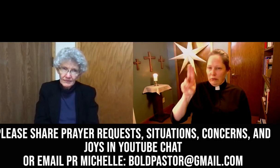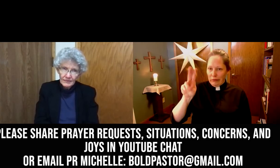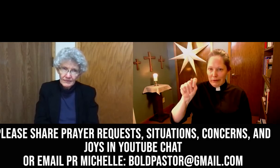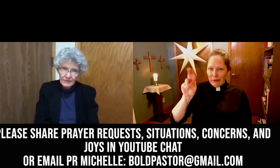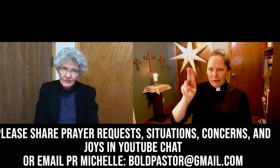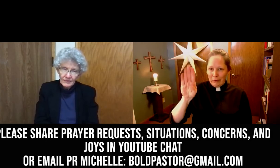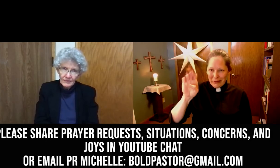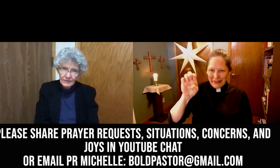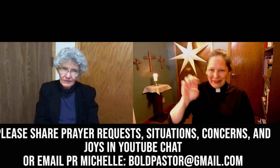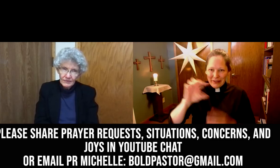box.